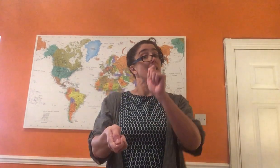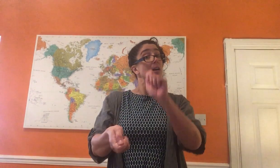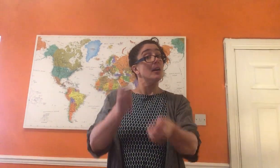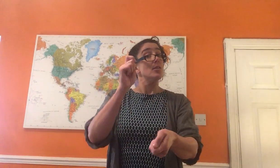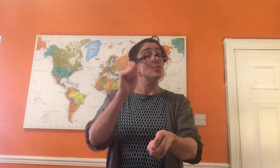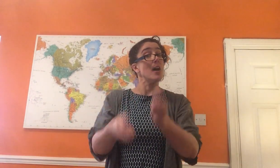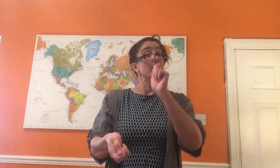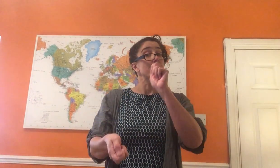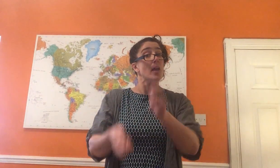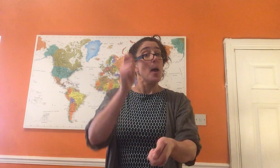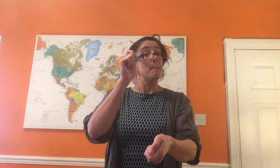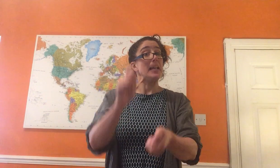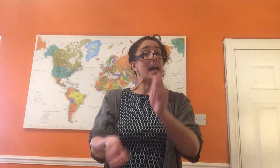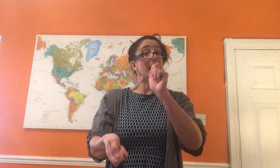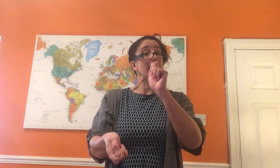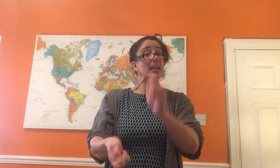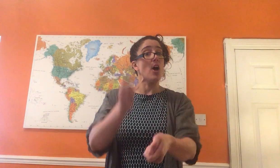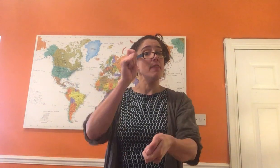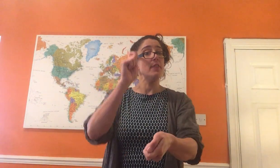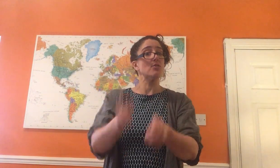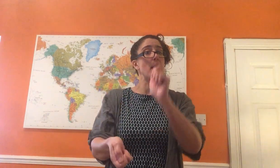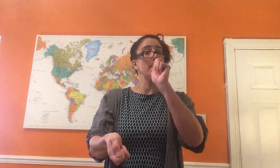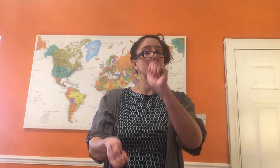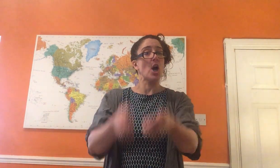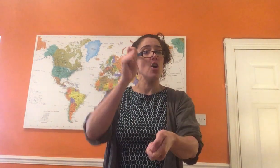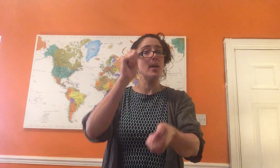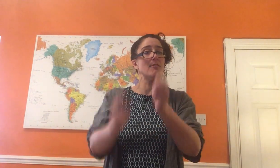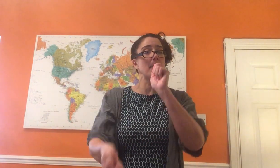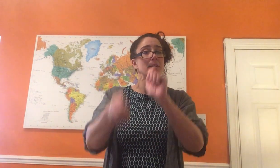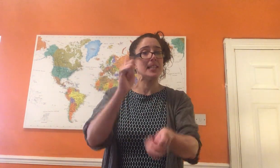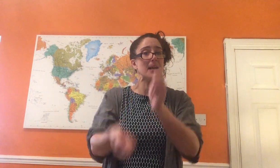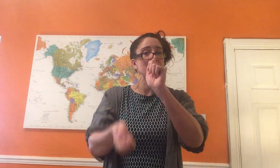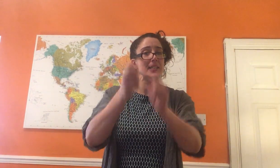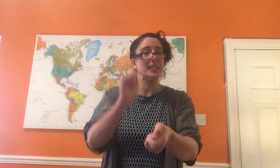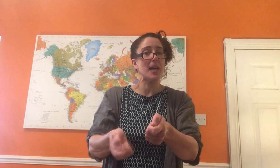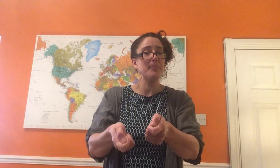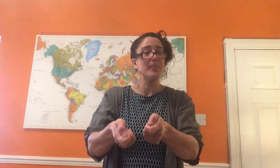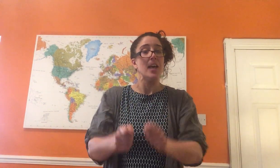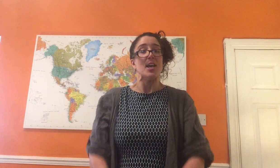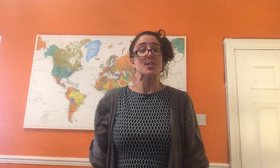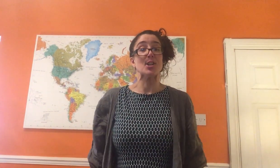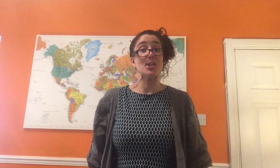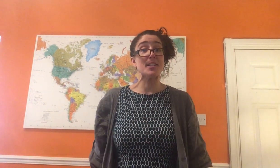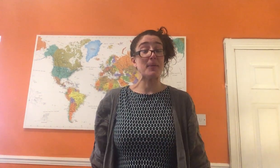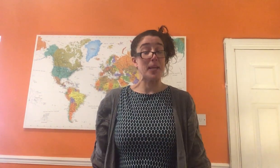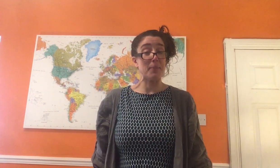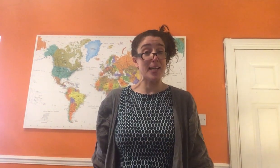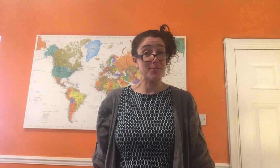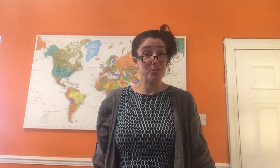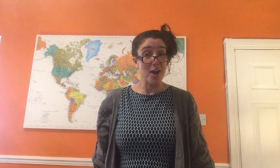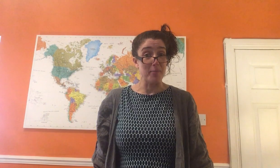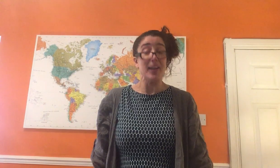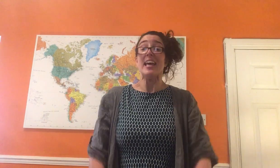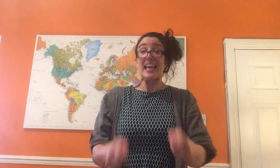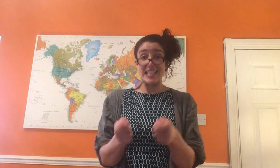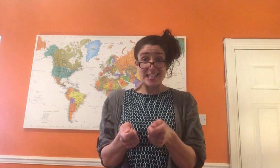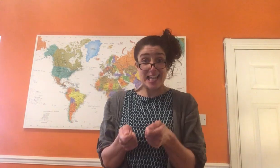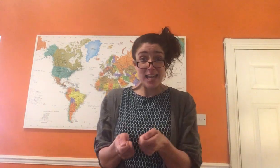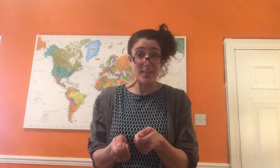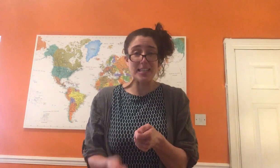drum. Playing on the drum, going rum-ty-tum-ty-tum. So can you see when he plays on the drum, it's the same, isn't